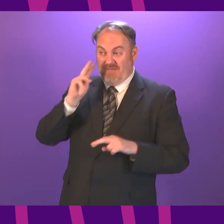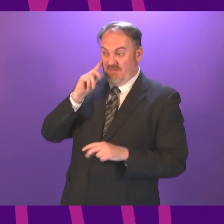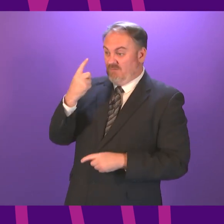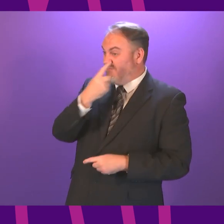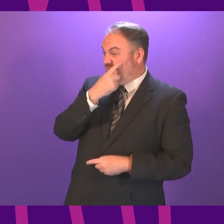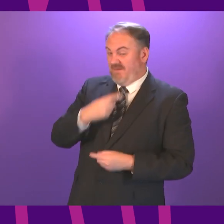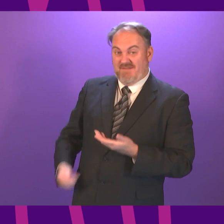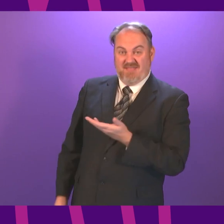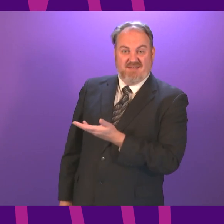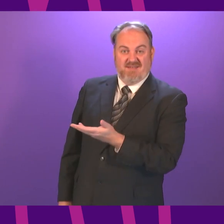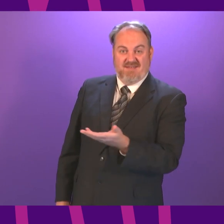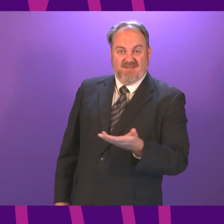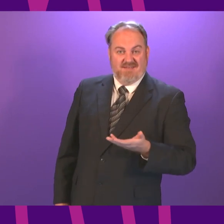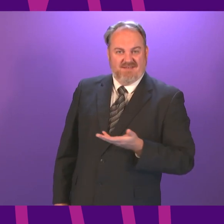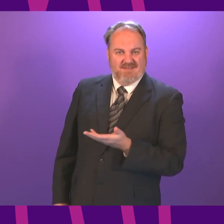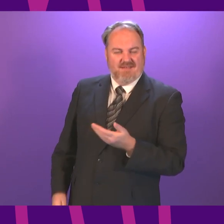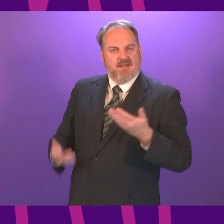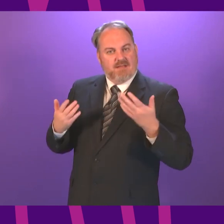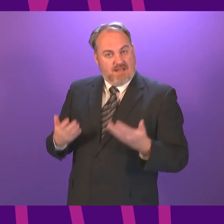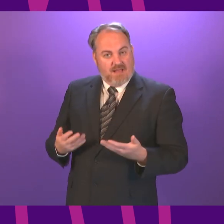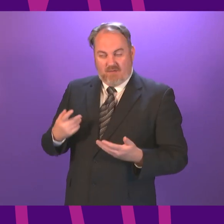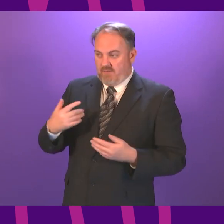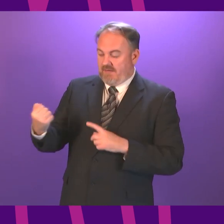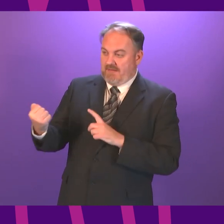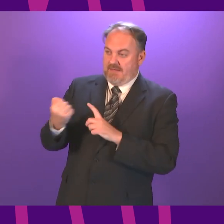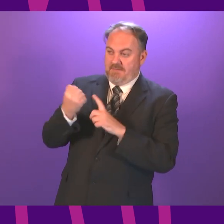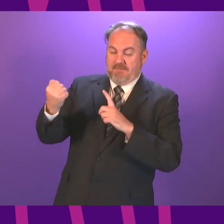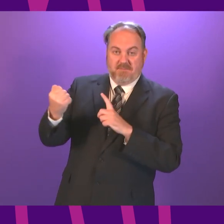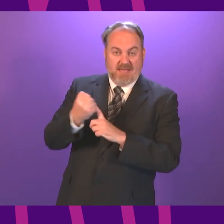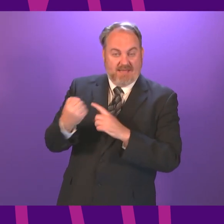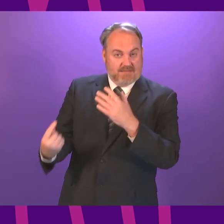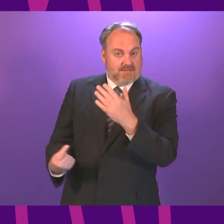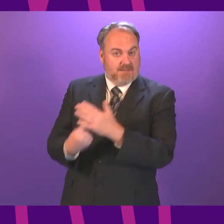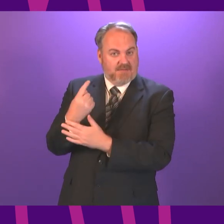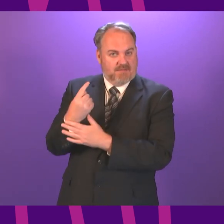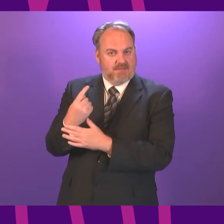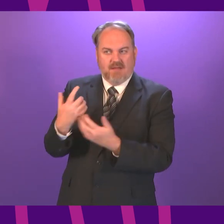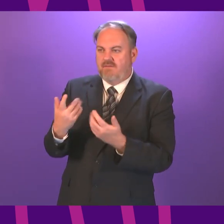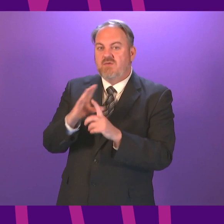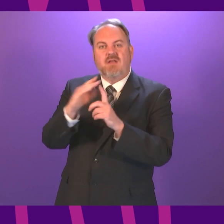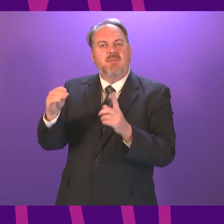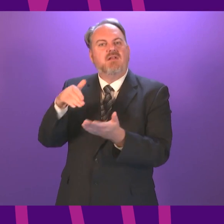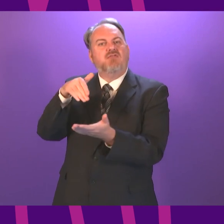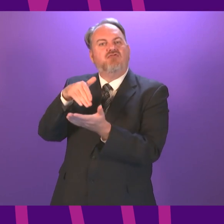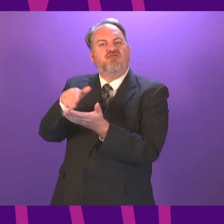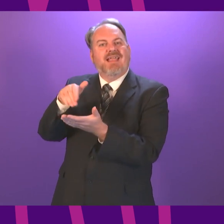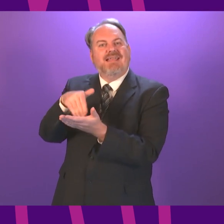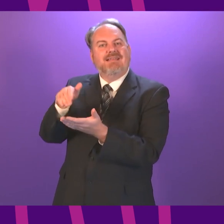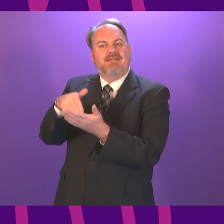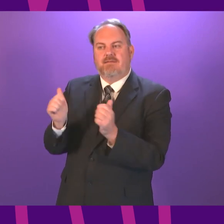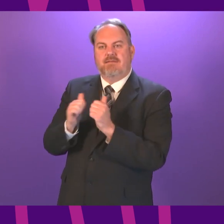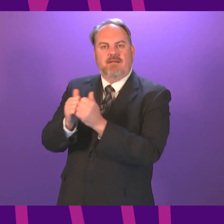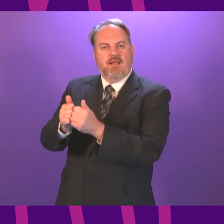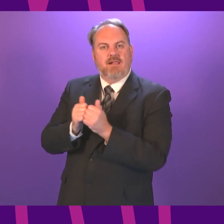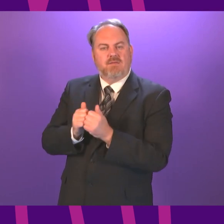and we are starting to see the potential implications of that the potential for trade deals, for example to devastate